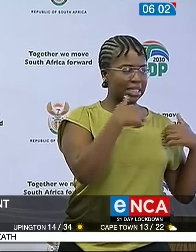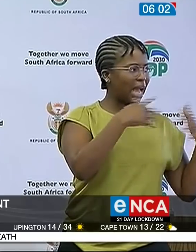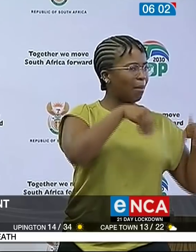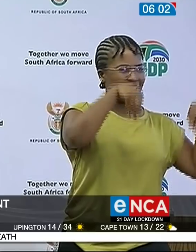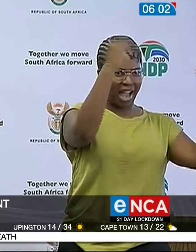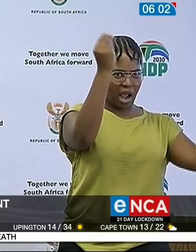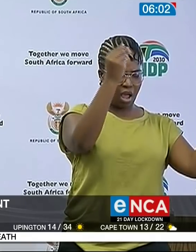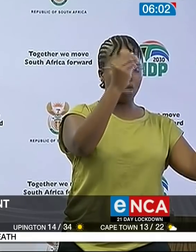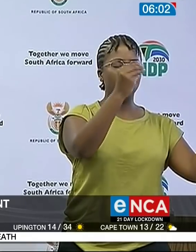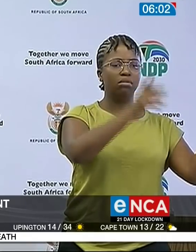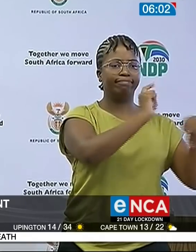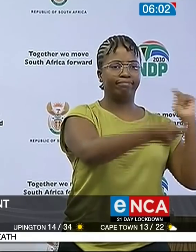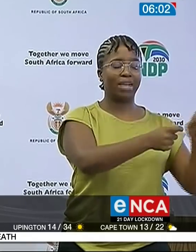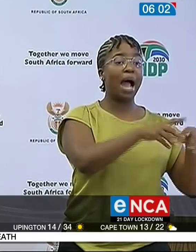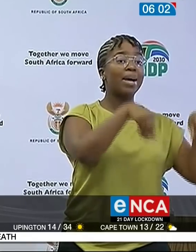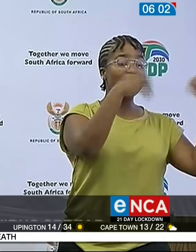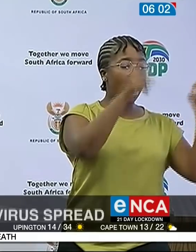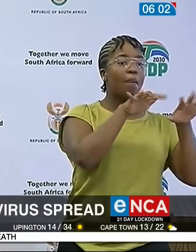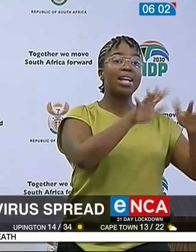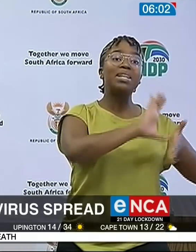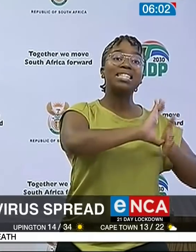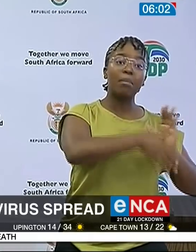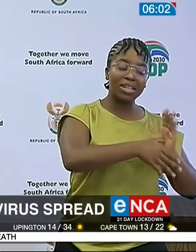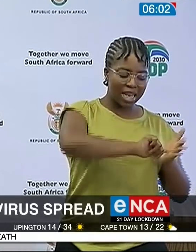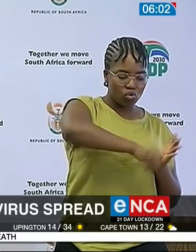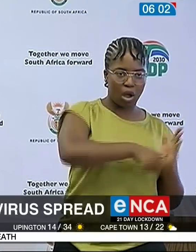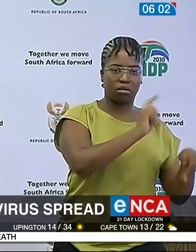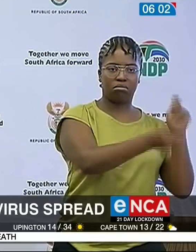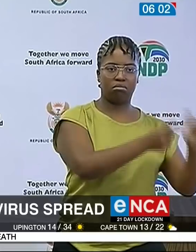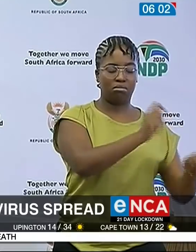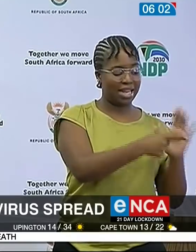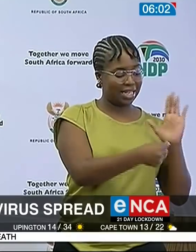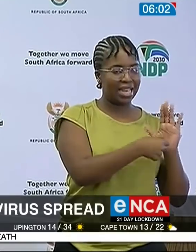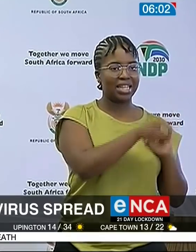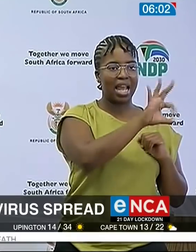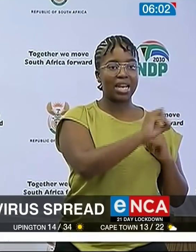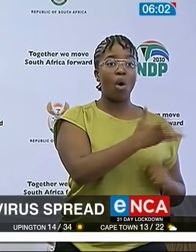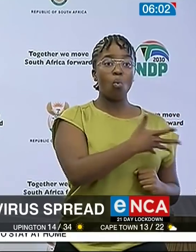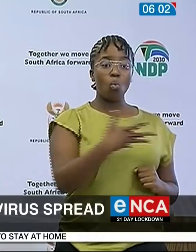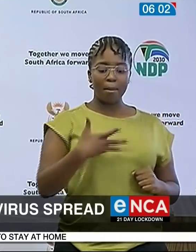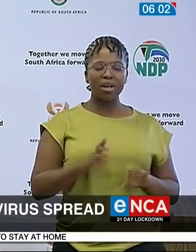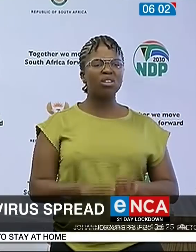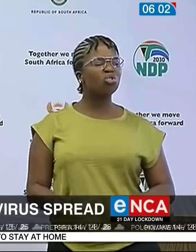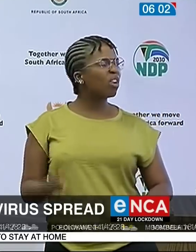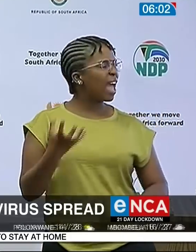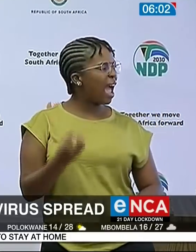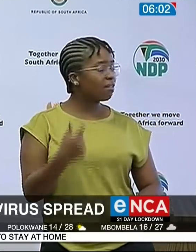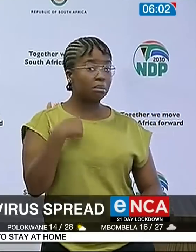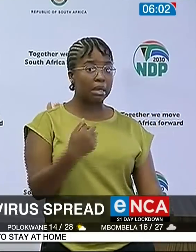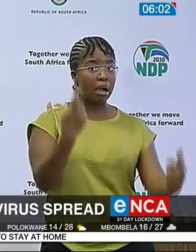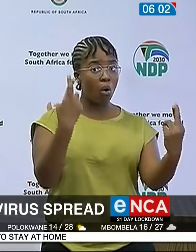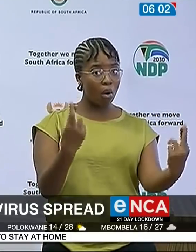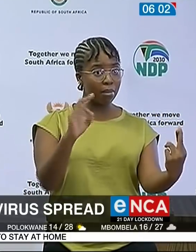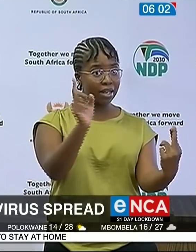older persons and persons with disabilities. And this will also include women with babies. And I'm hoping